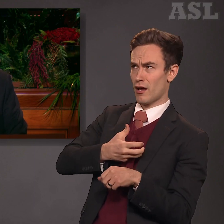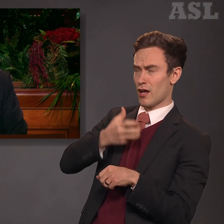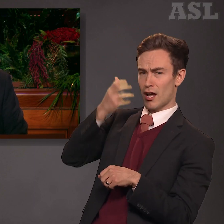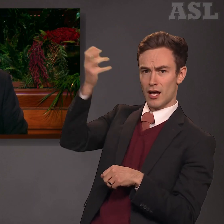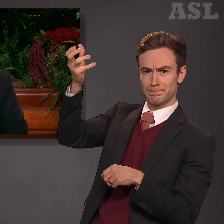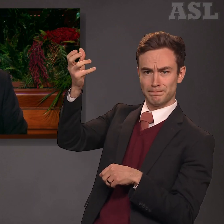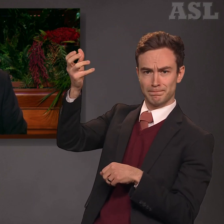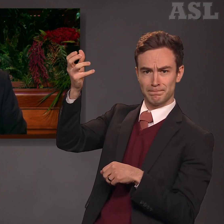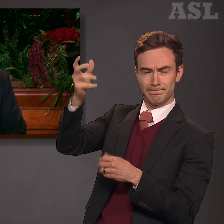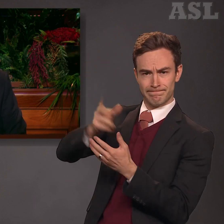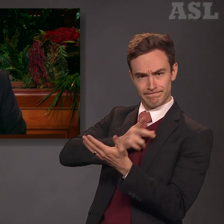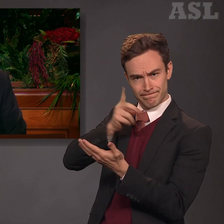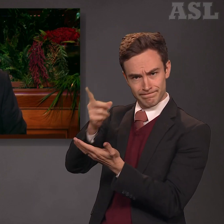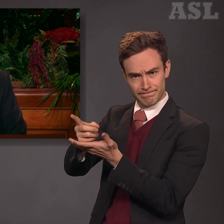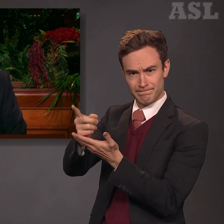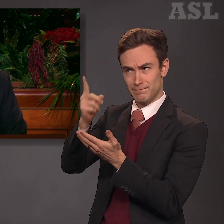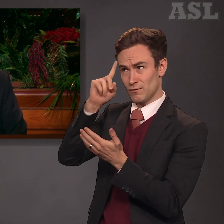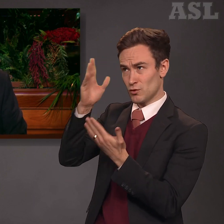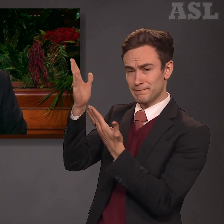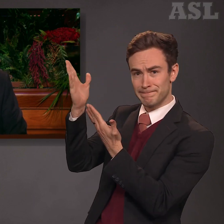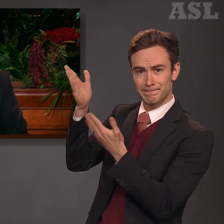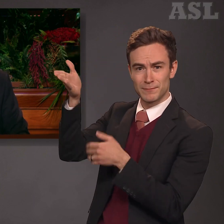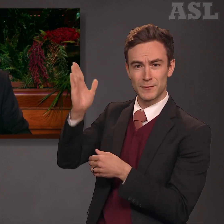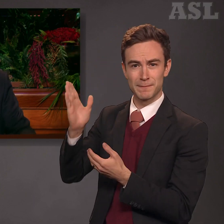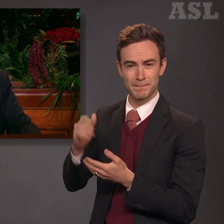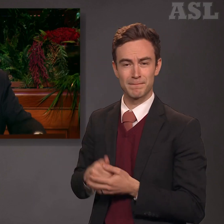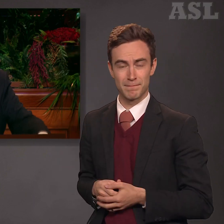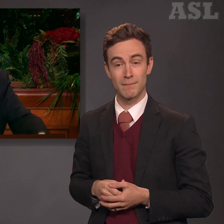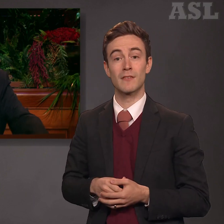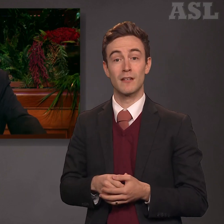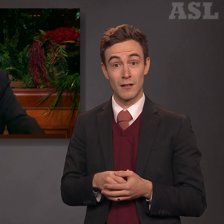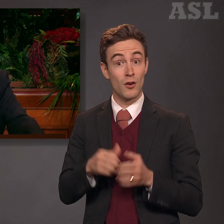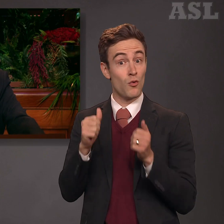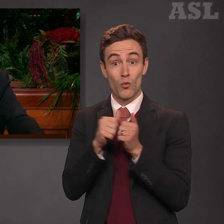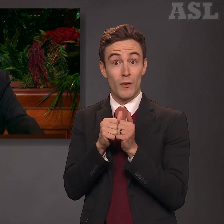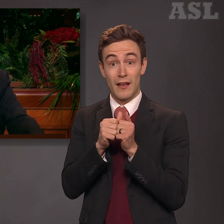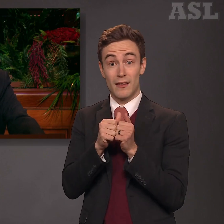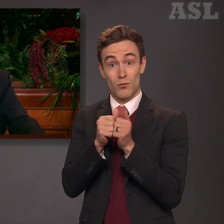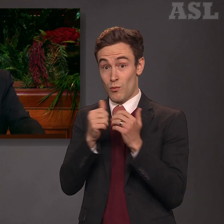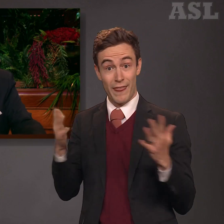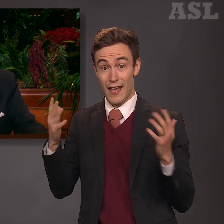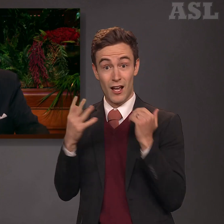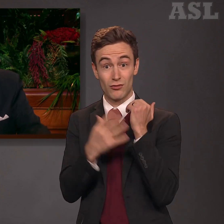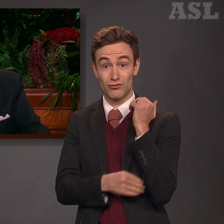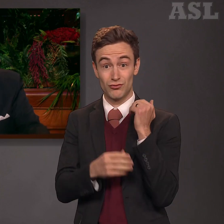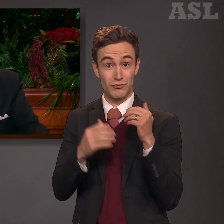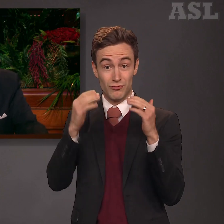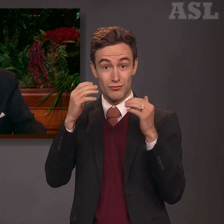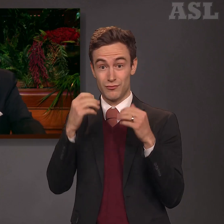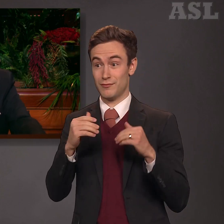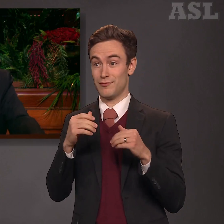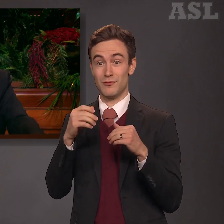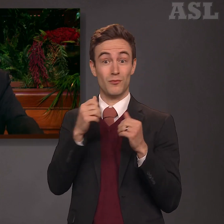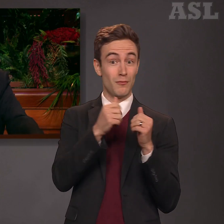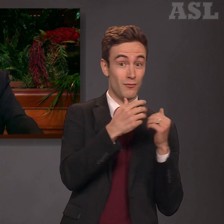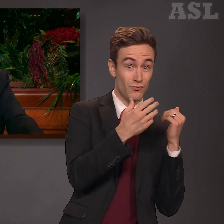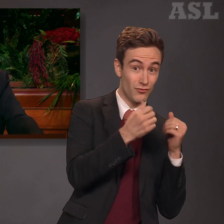divine responsibility, with or without riches, each of us is to come to Christ